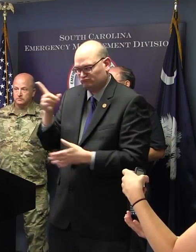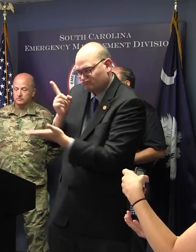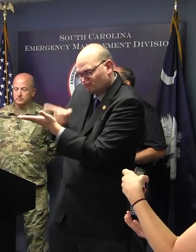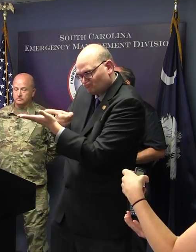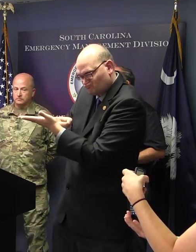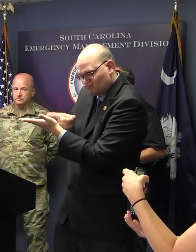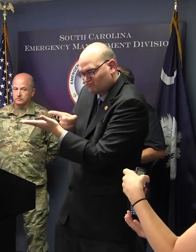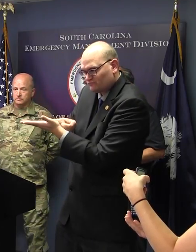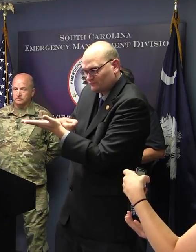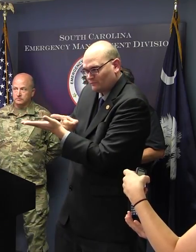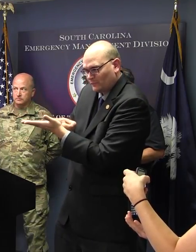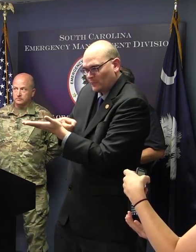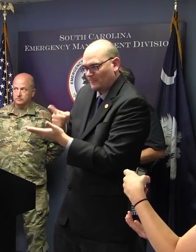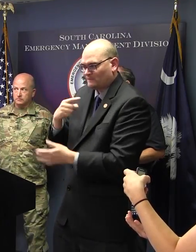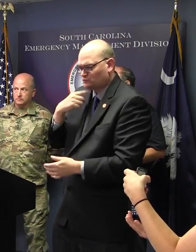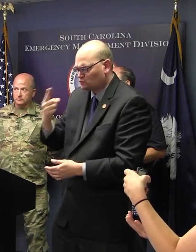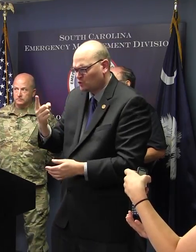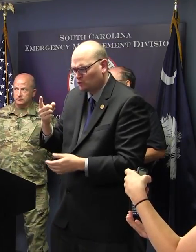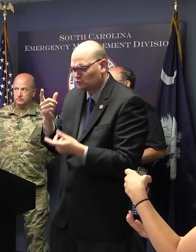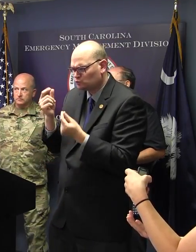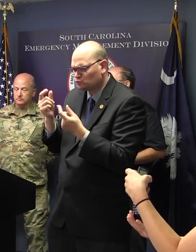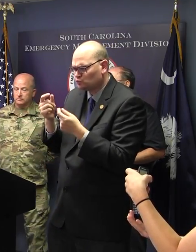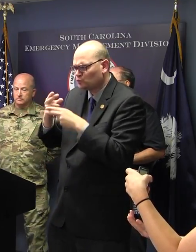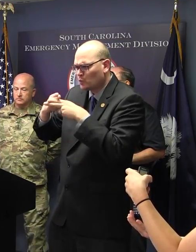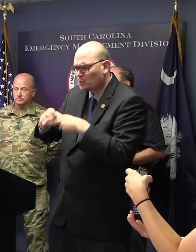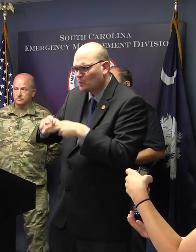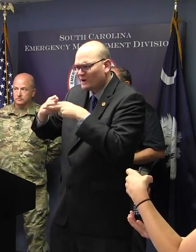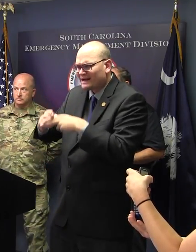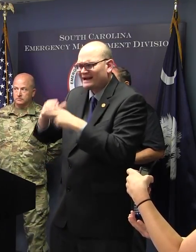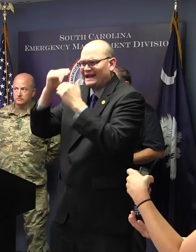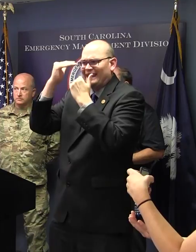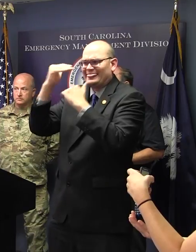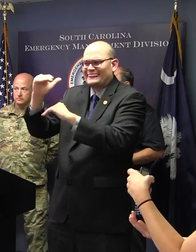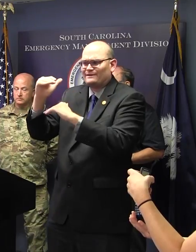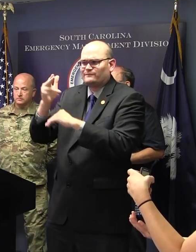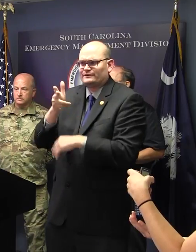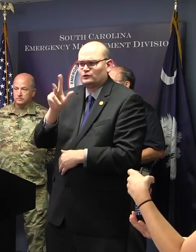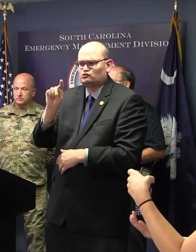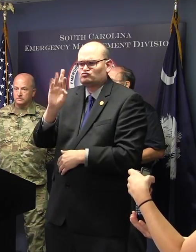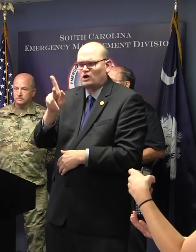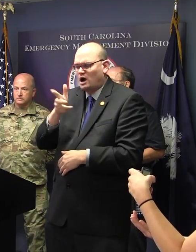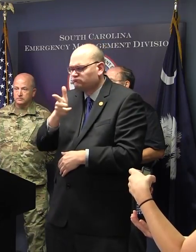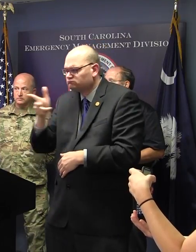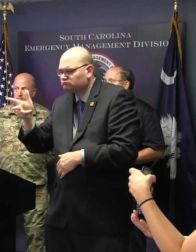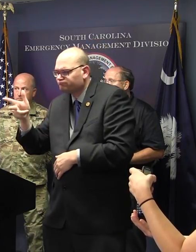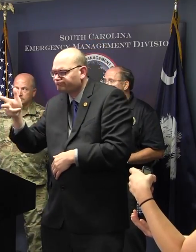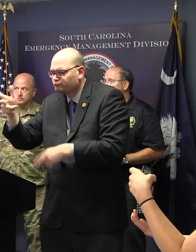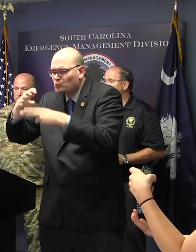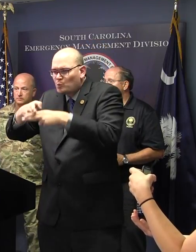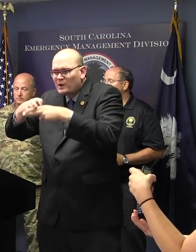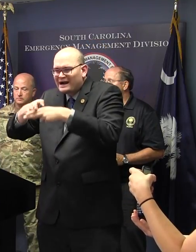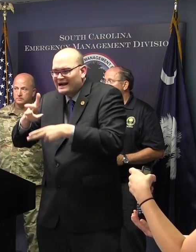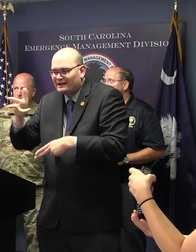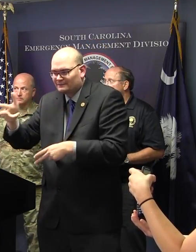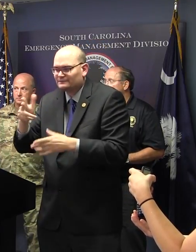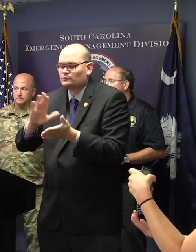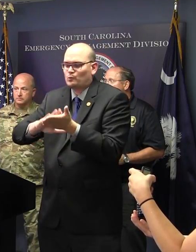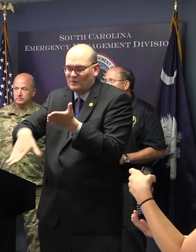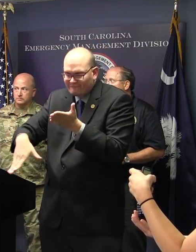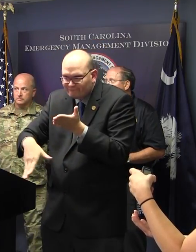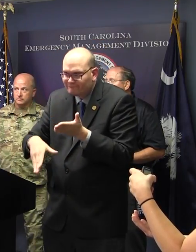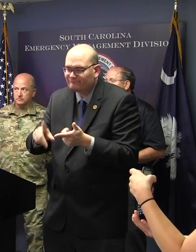weight limits on trucks to be waived in order to have supplies and gas and things. Of course, we had